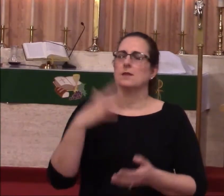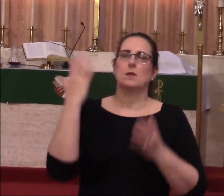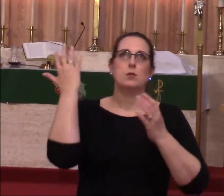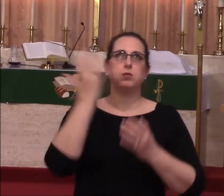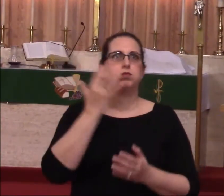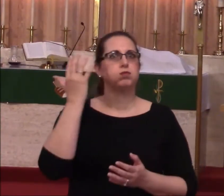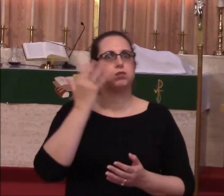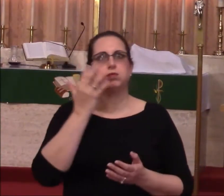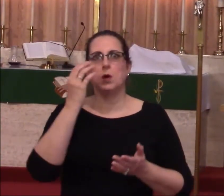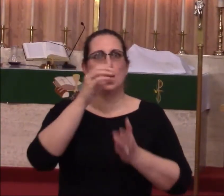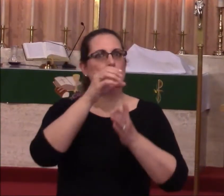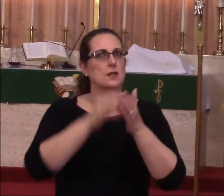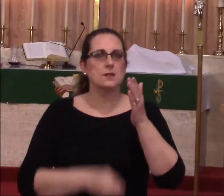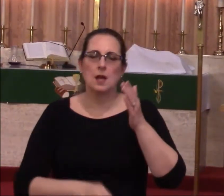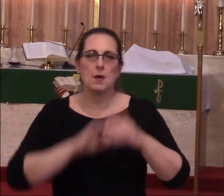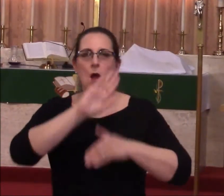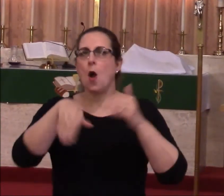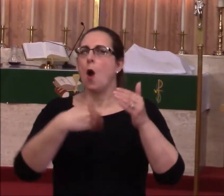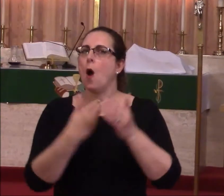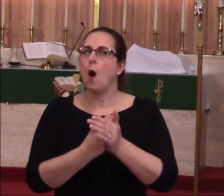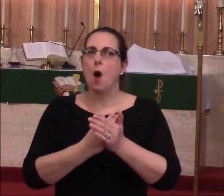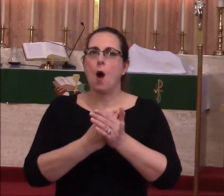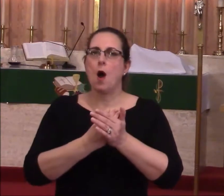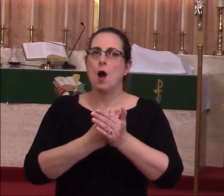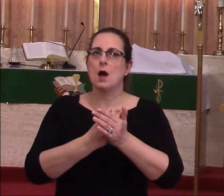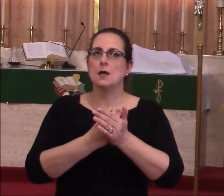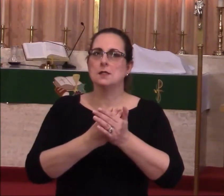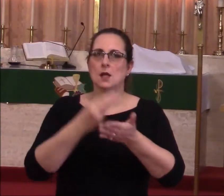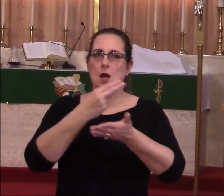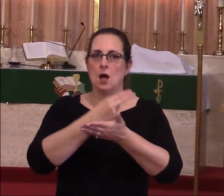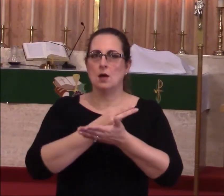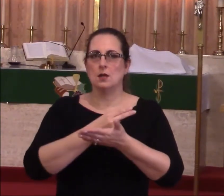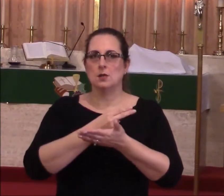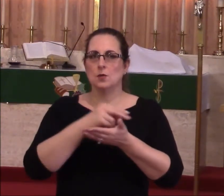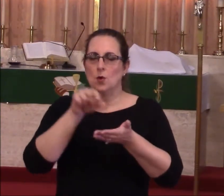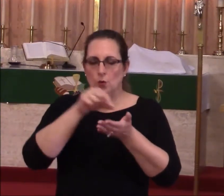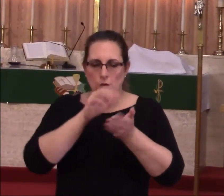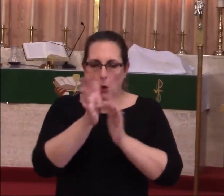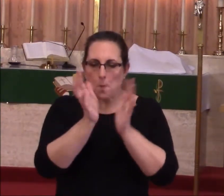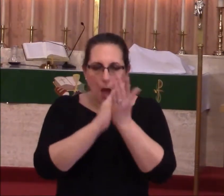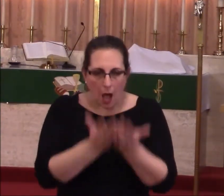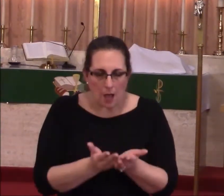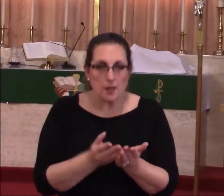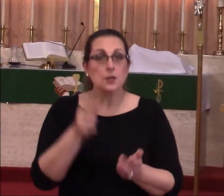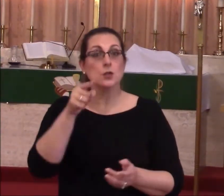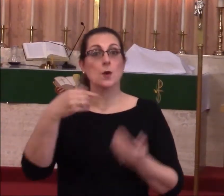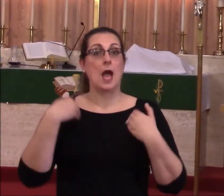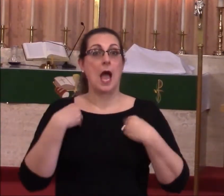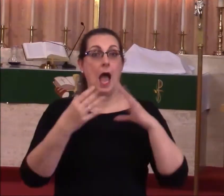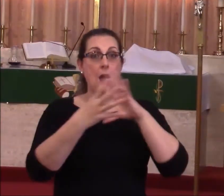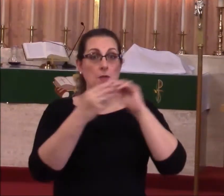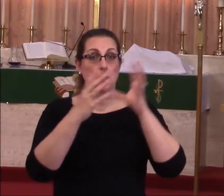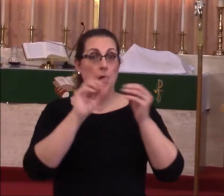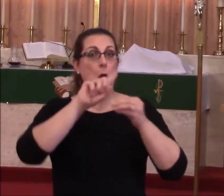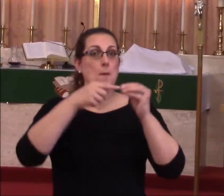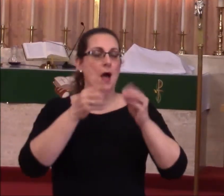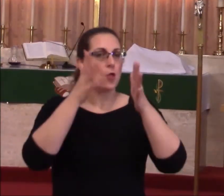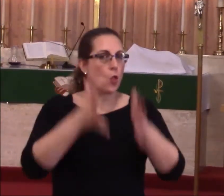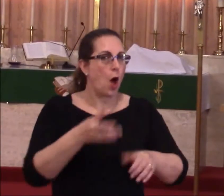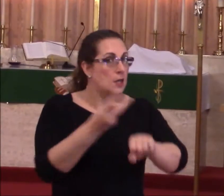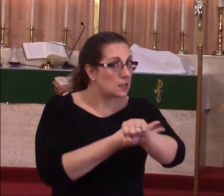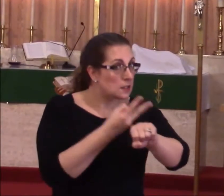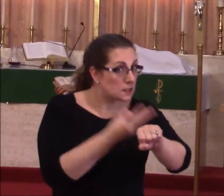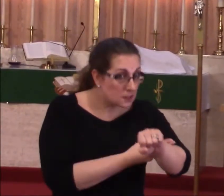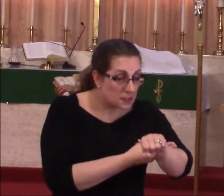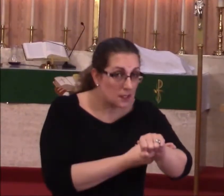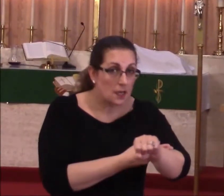in all of Holy Scripture. Luke 15. You have the parable of the lost sheep. You have the